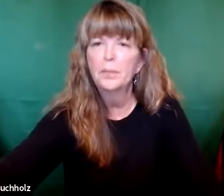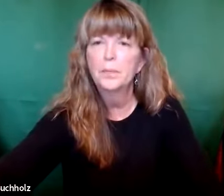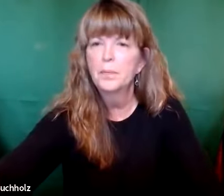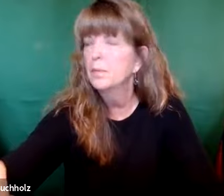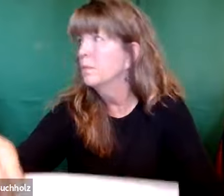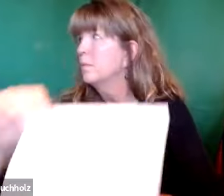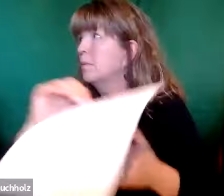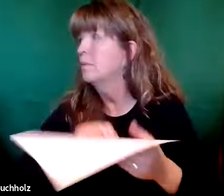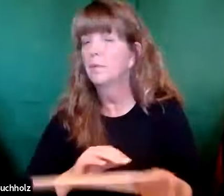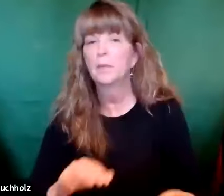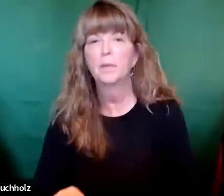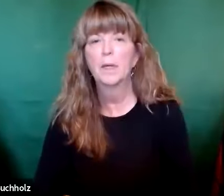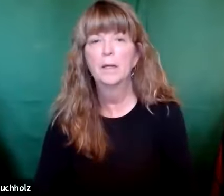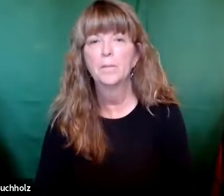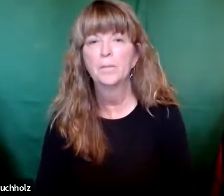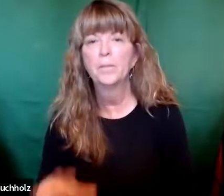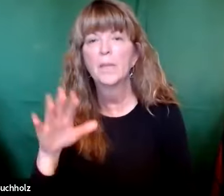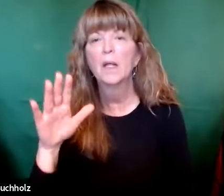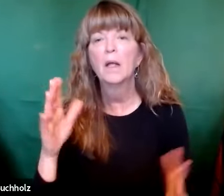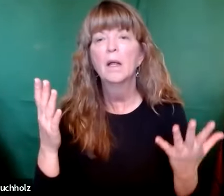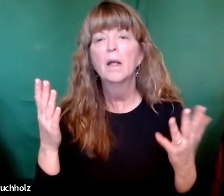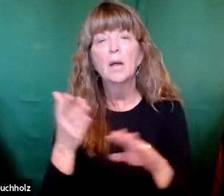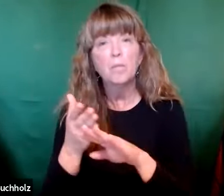manner what led to the birth of Jesus.